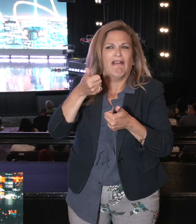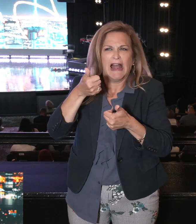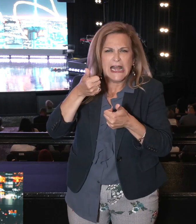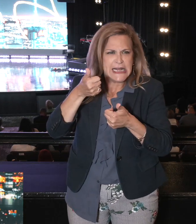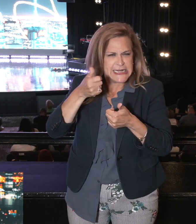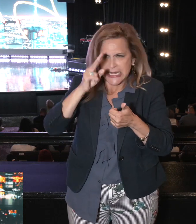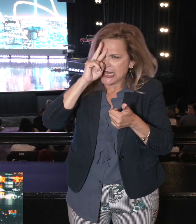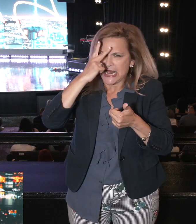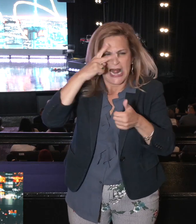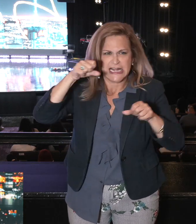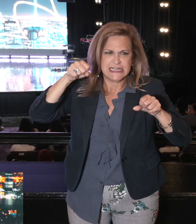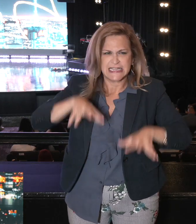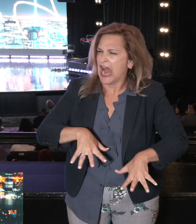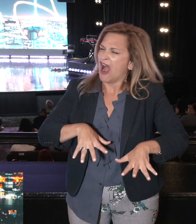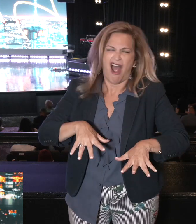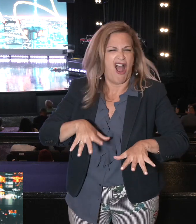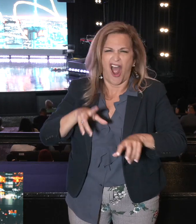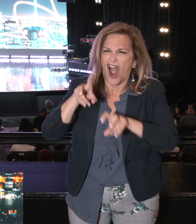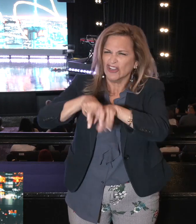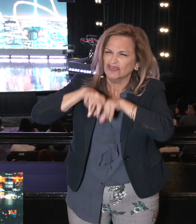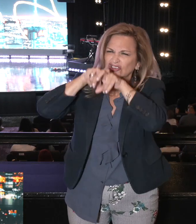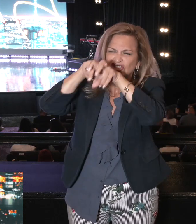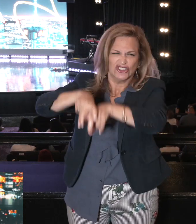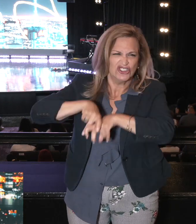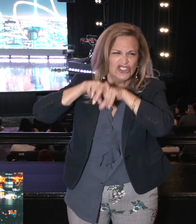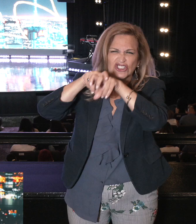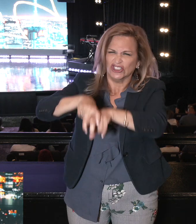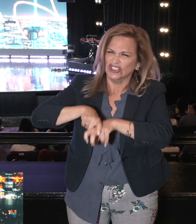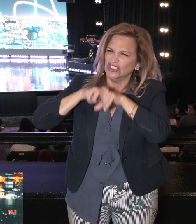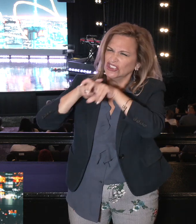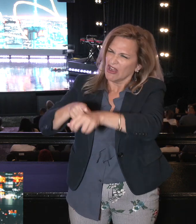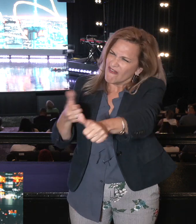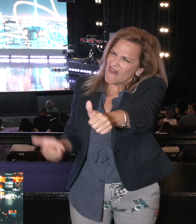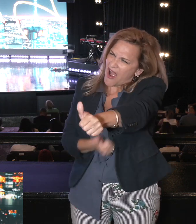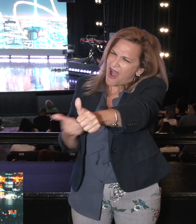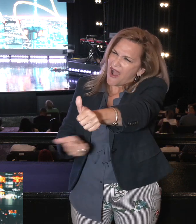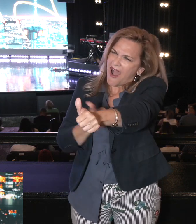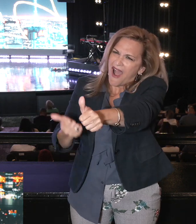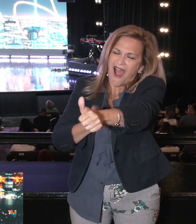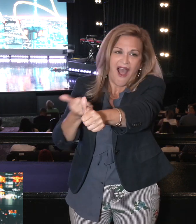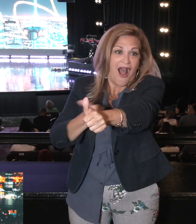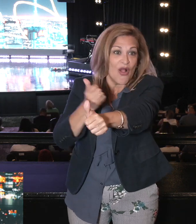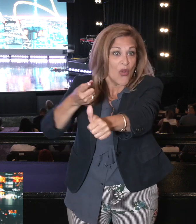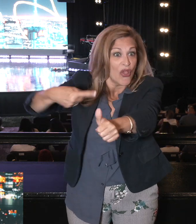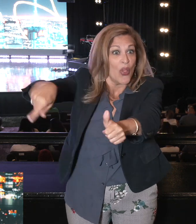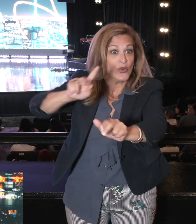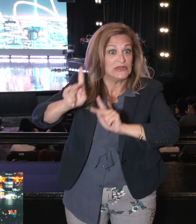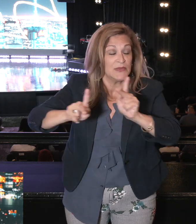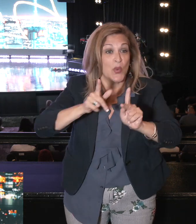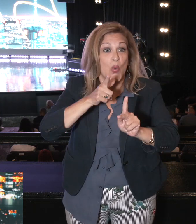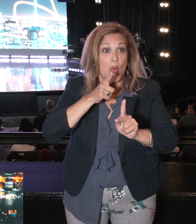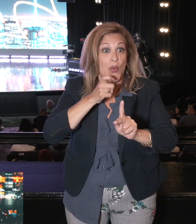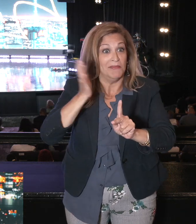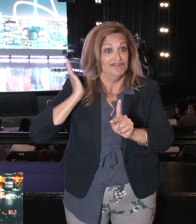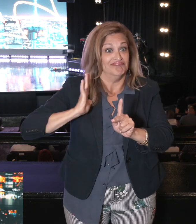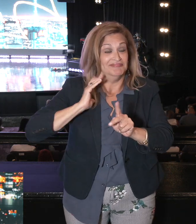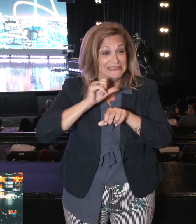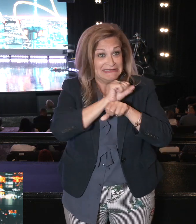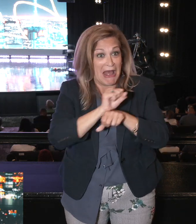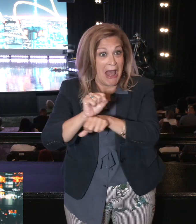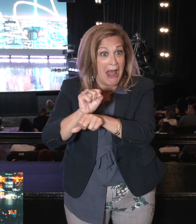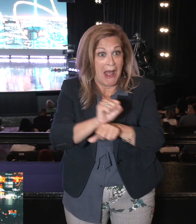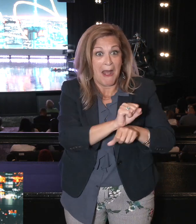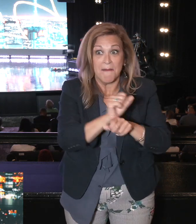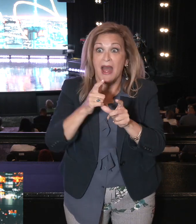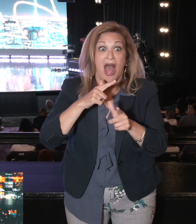with 600 of his charioteers, royal charioteers, plus other chariots, they ran after them. And now the people of God find them